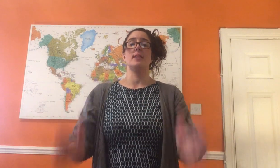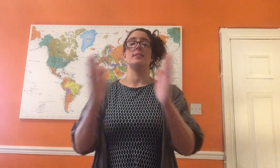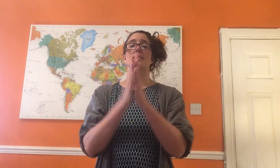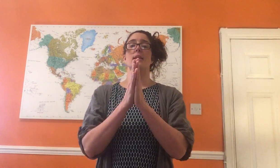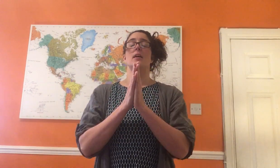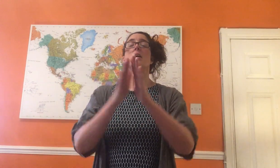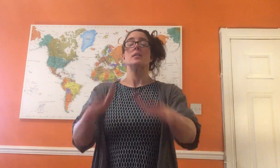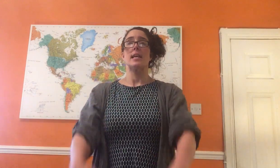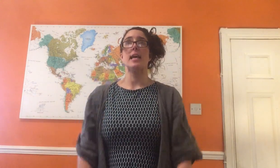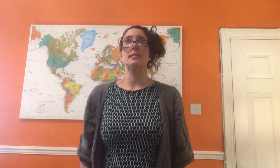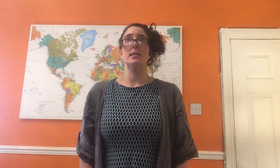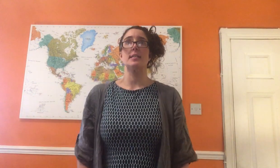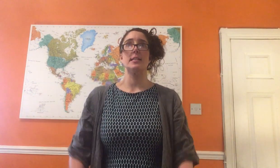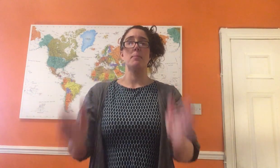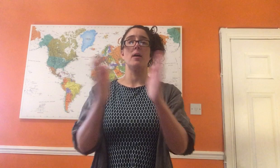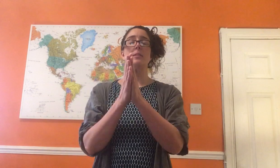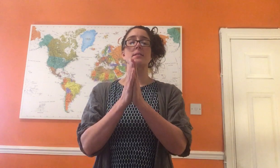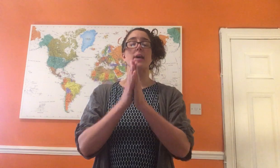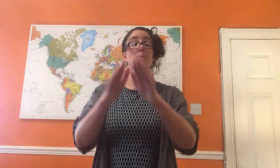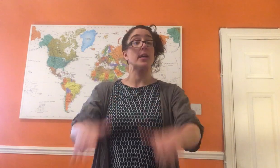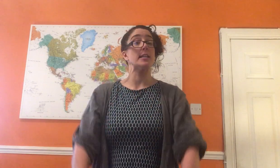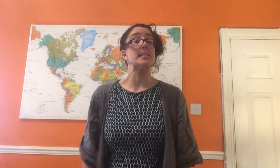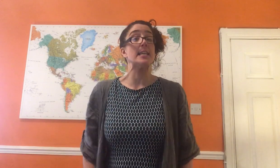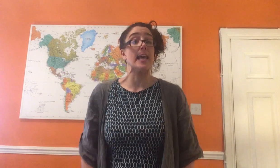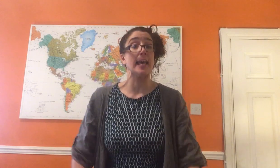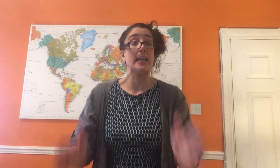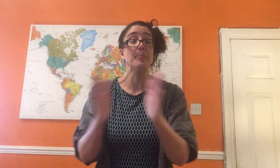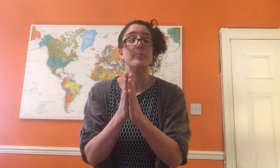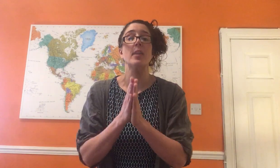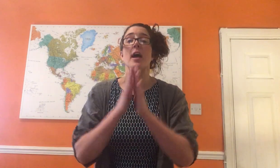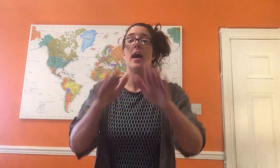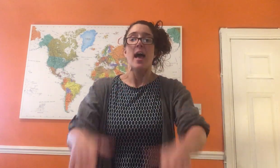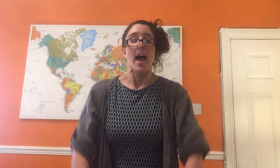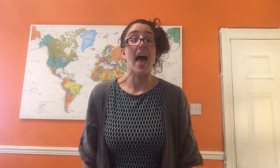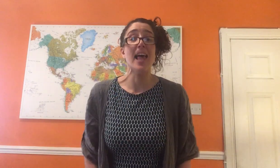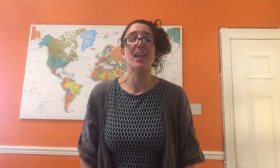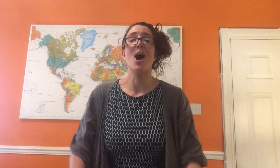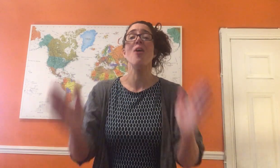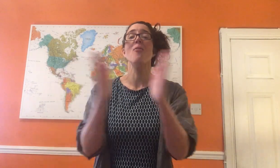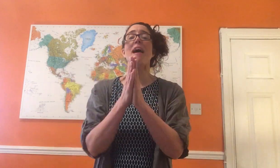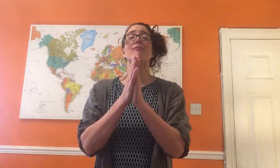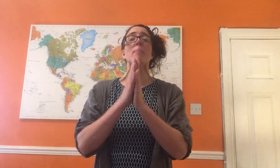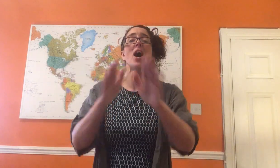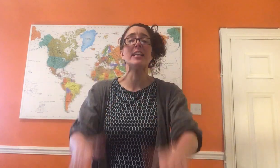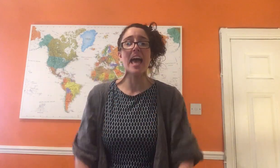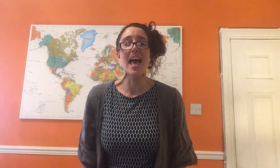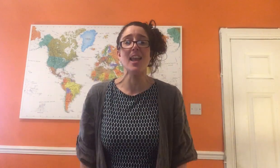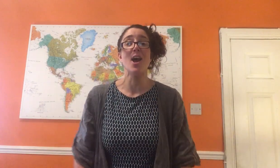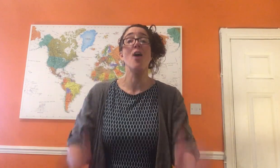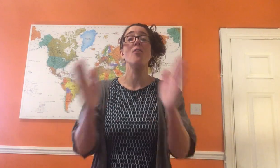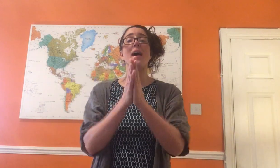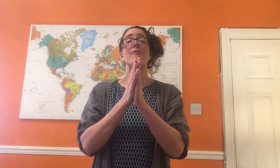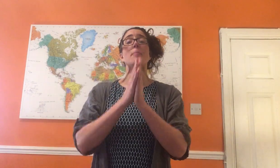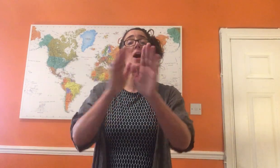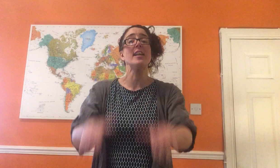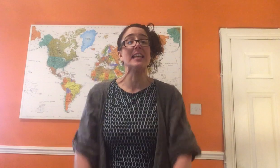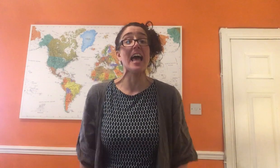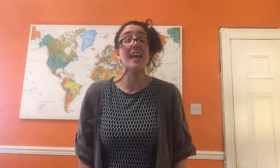doesn't it? So here's our steady pulse and we're going to sing Hello everybody, hello everybody, glad